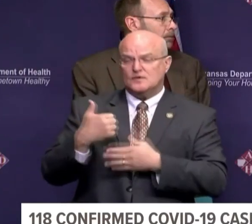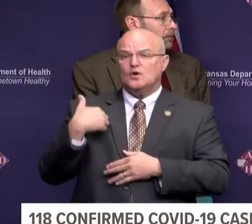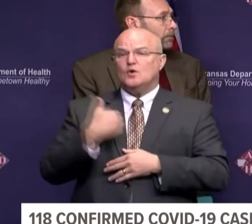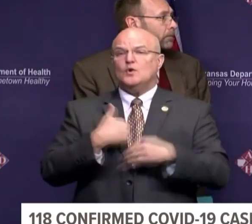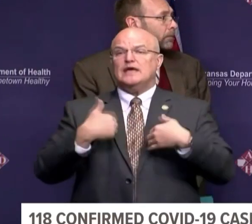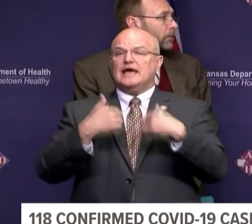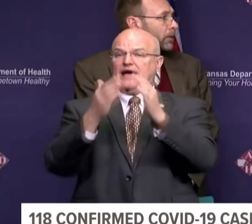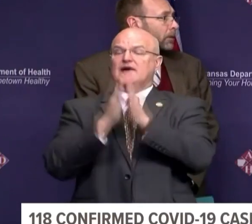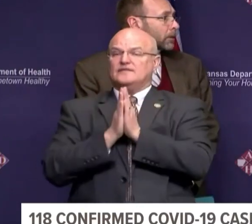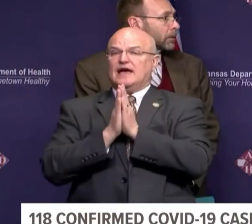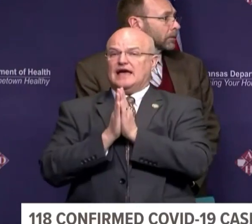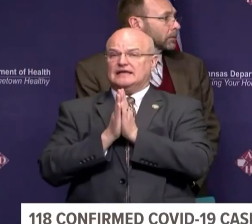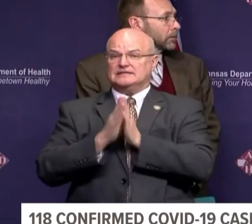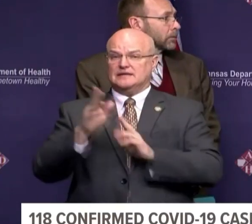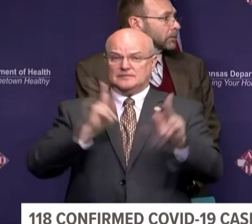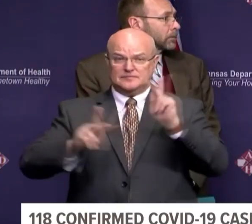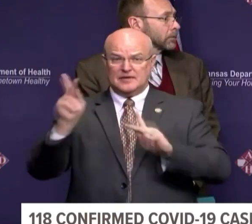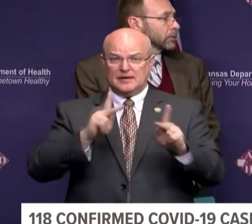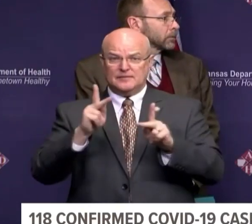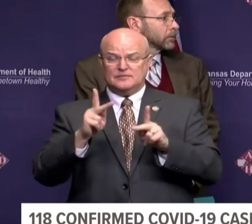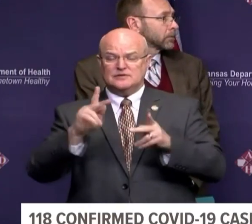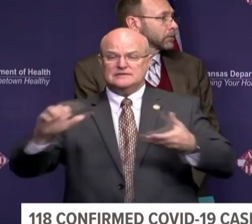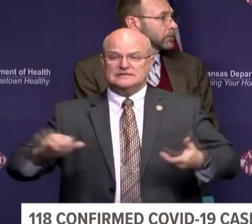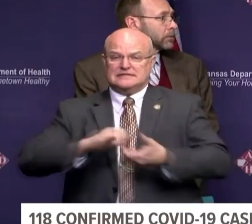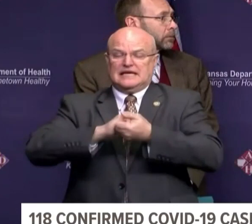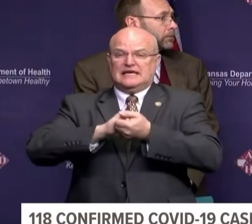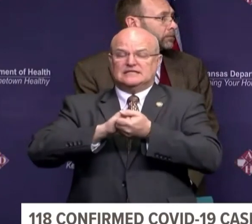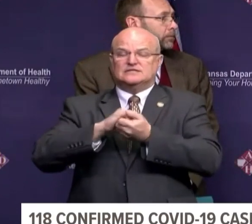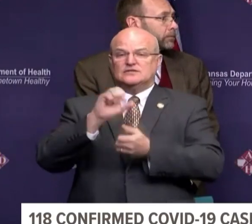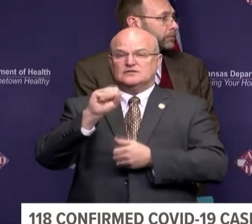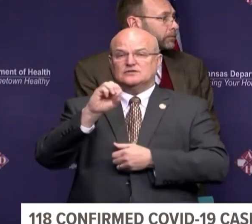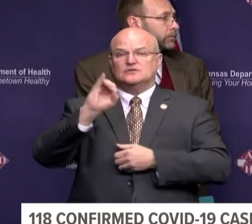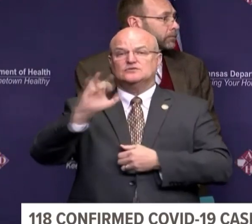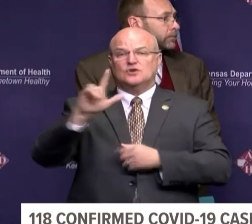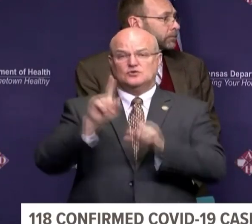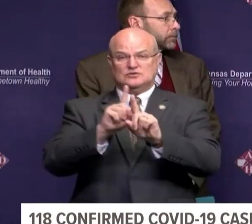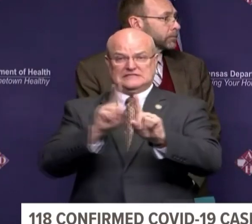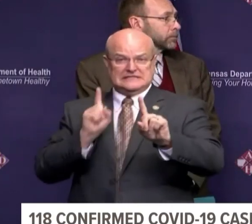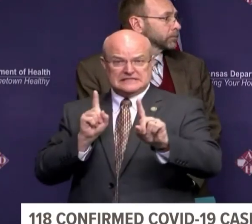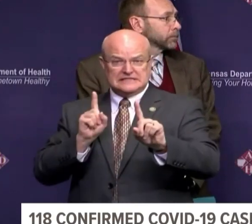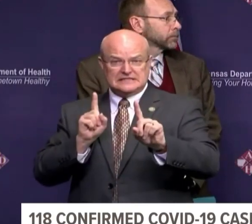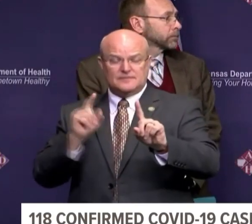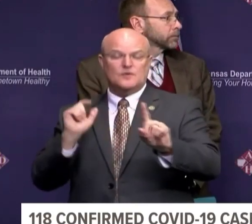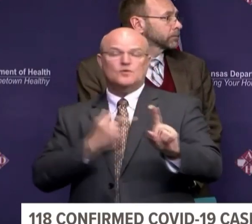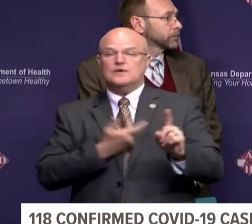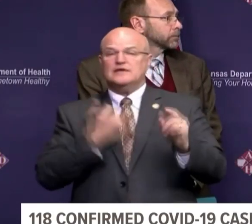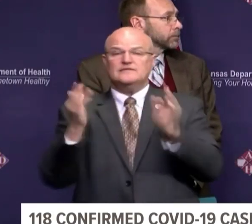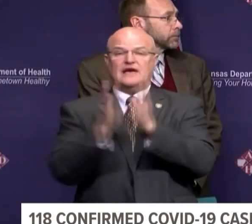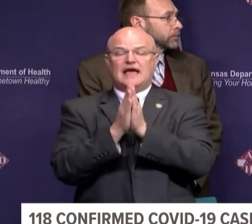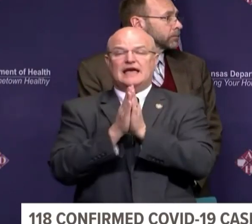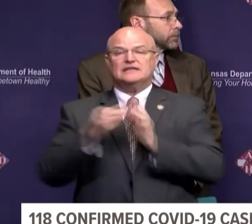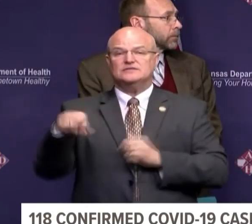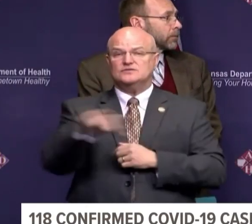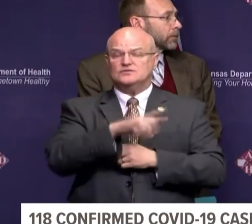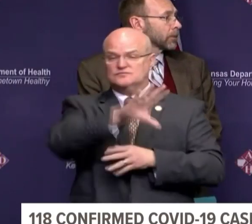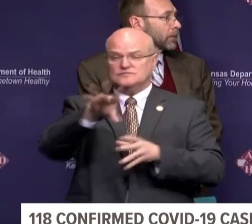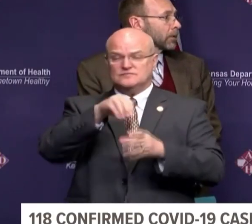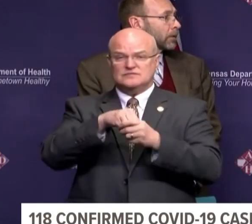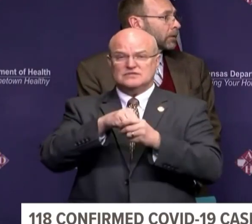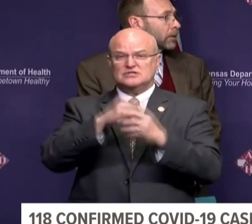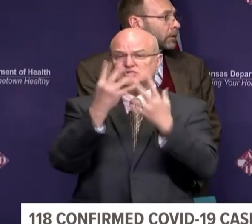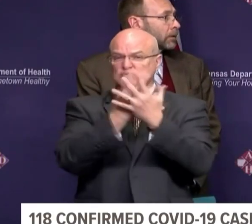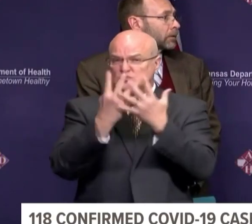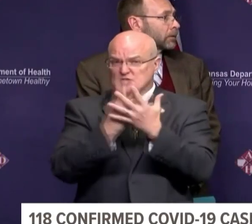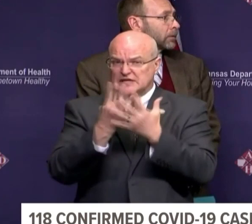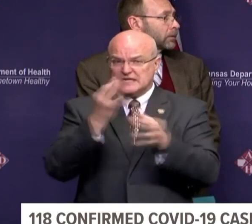have asked the public to engage in social distancing. We have asked you to engage in